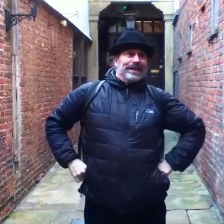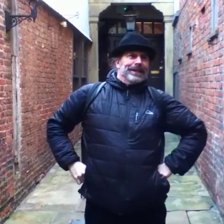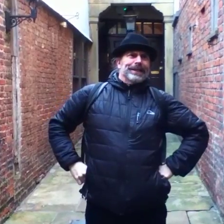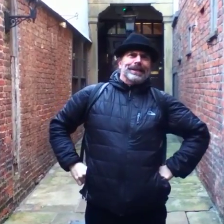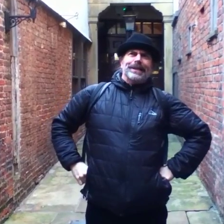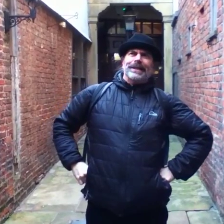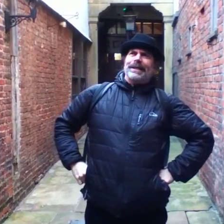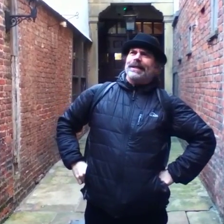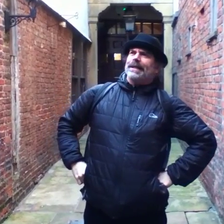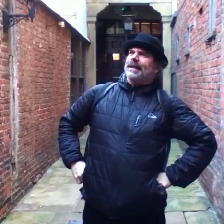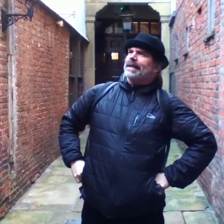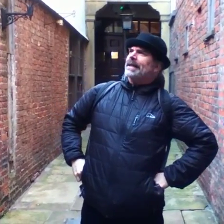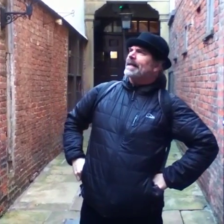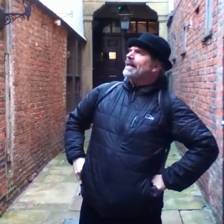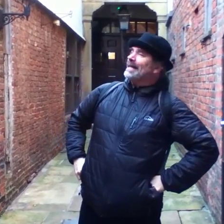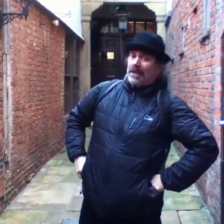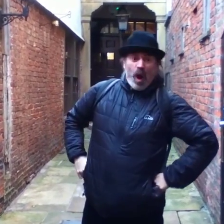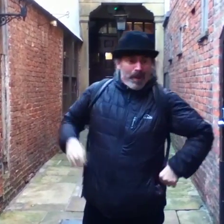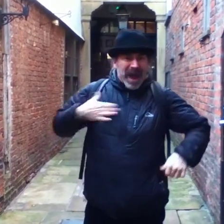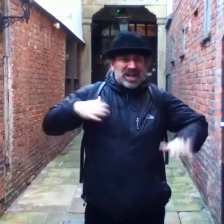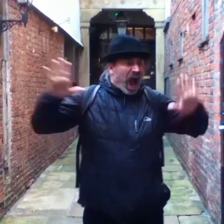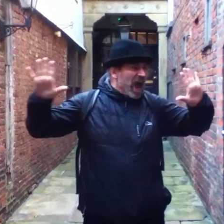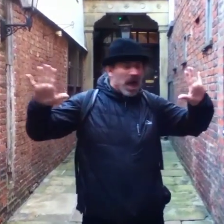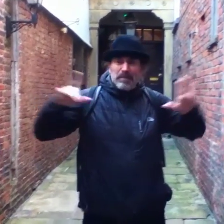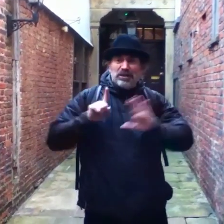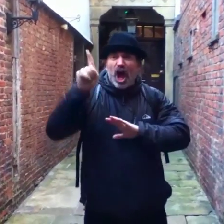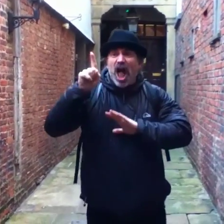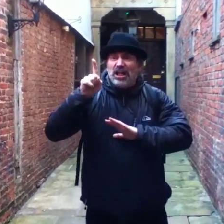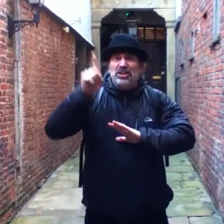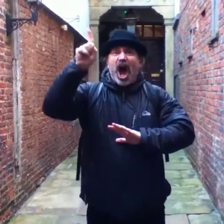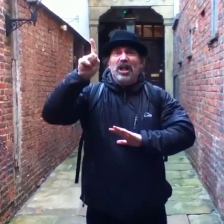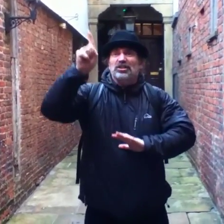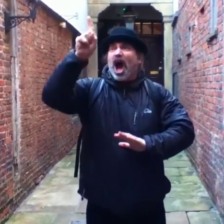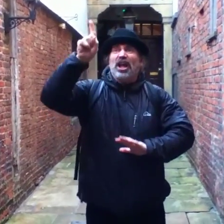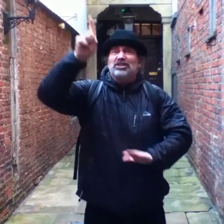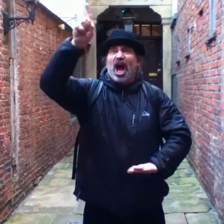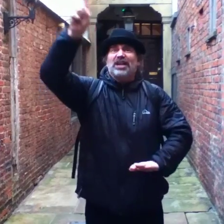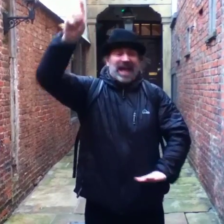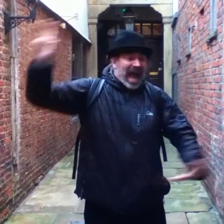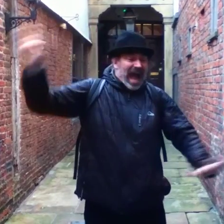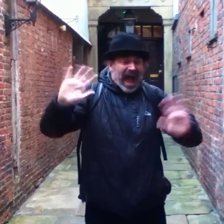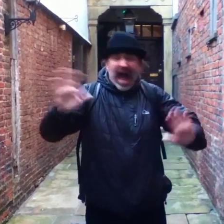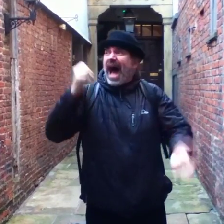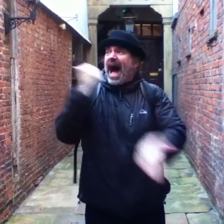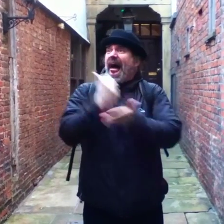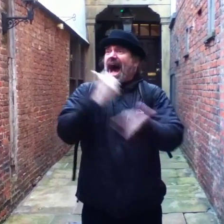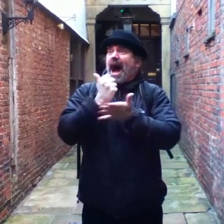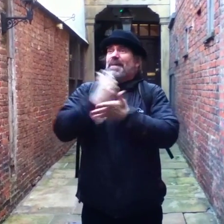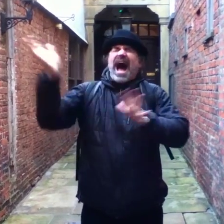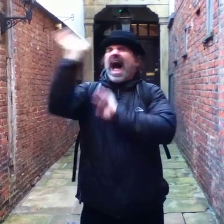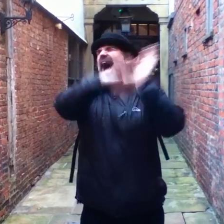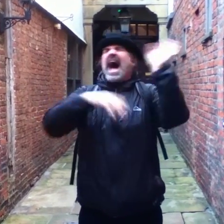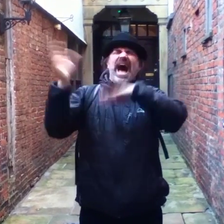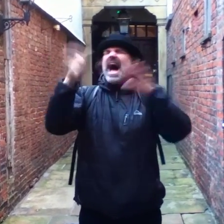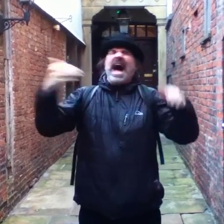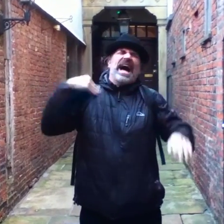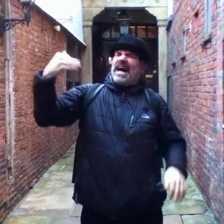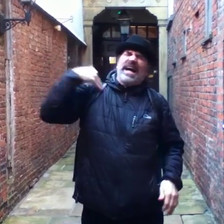moon. And on the moon was Douglas the space boy? That's another story. He was getting taller and taller and taller, and then he started to scream,